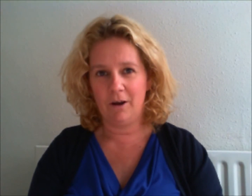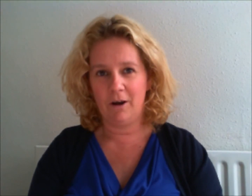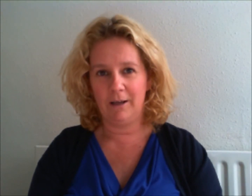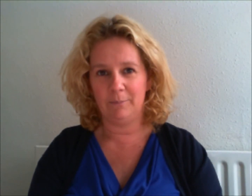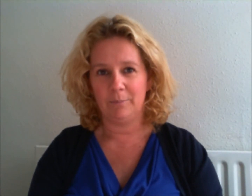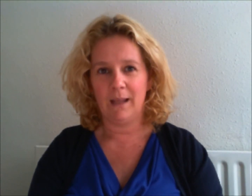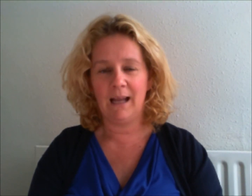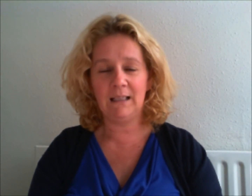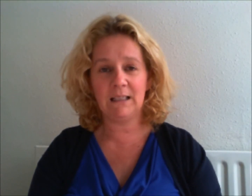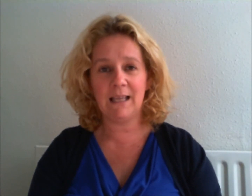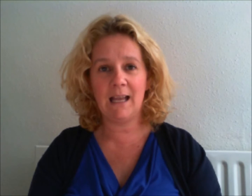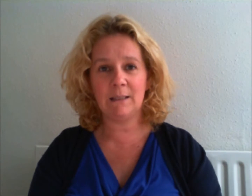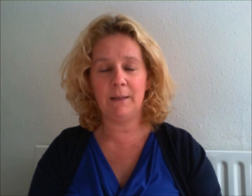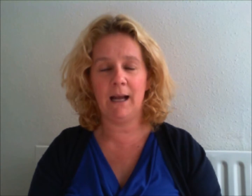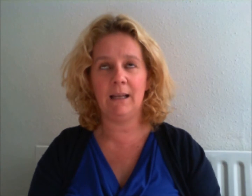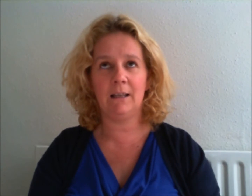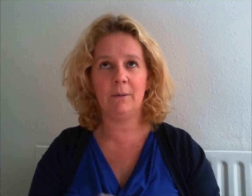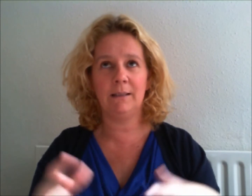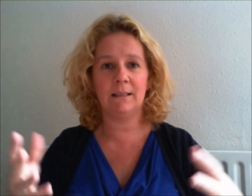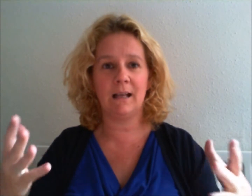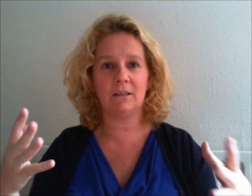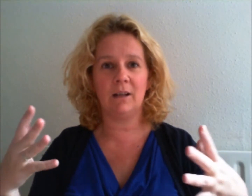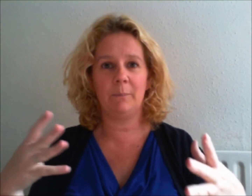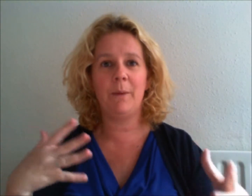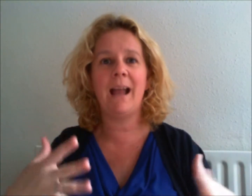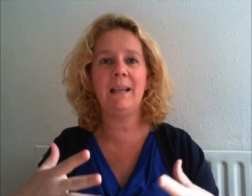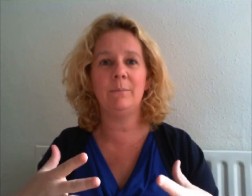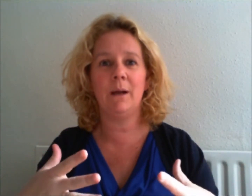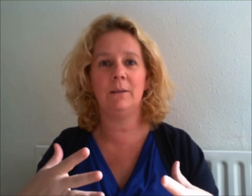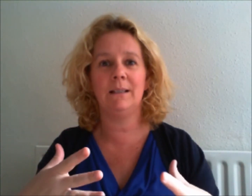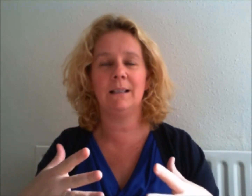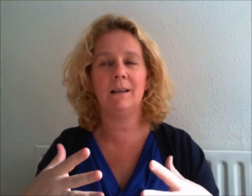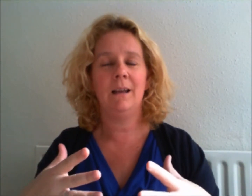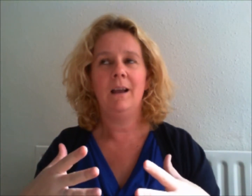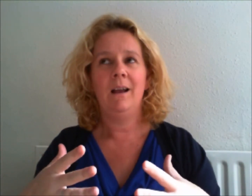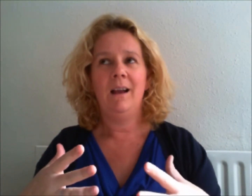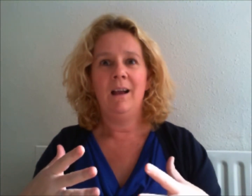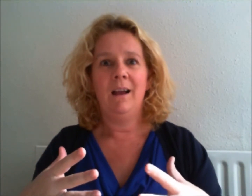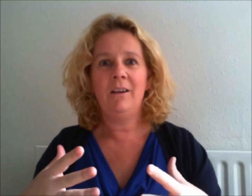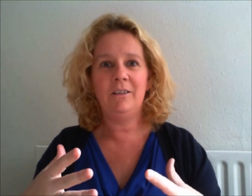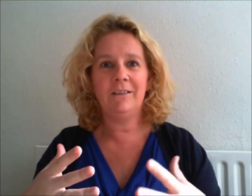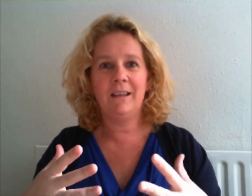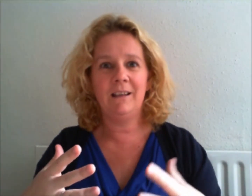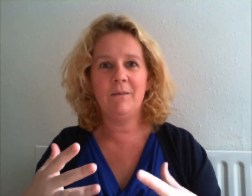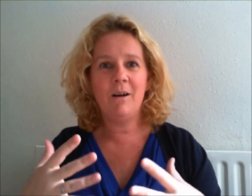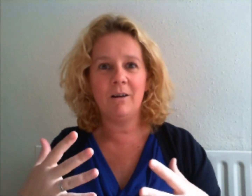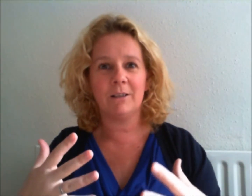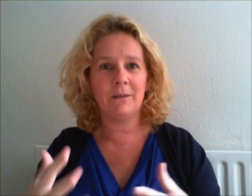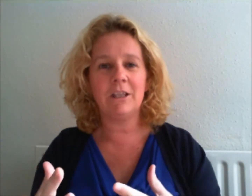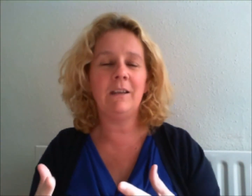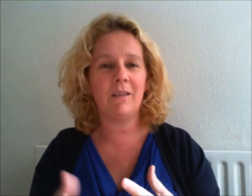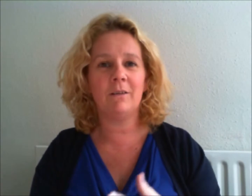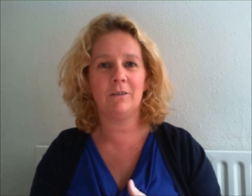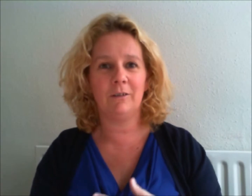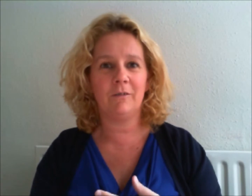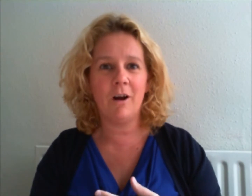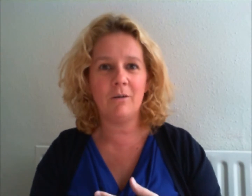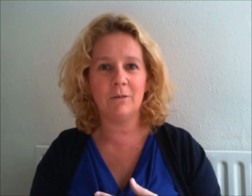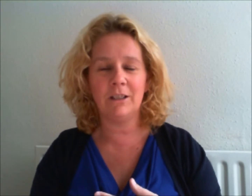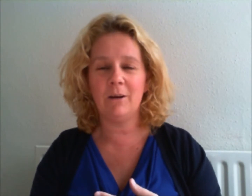time and it scares me and I go into that sort of like panic mode and it's like, who do you think you are to achieve those sort of goals? You